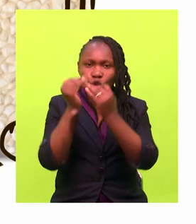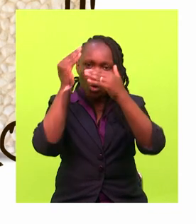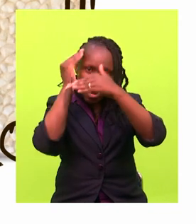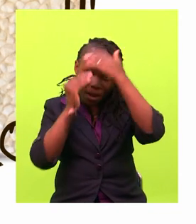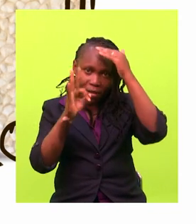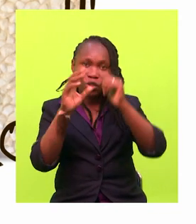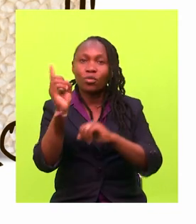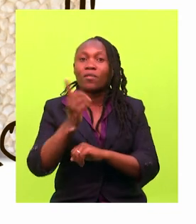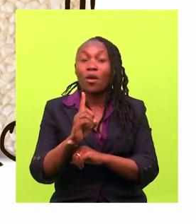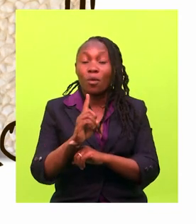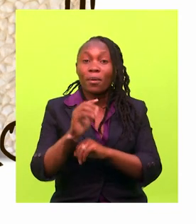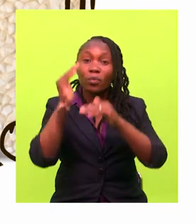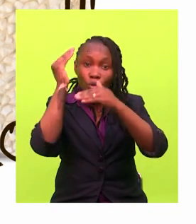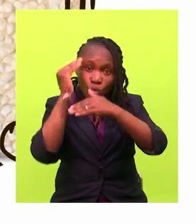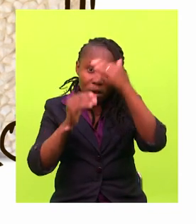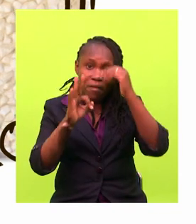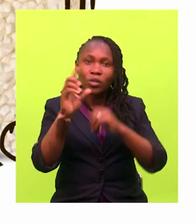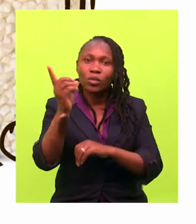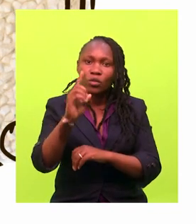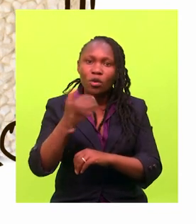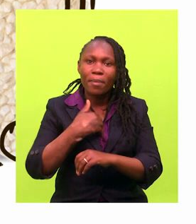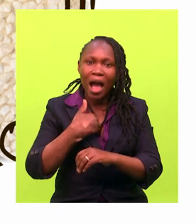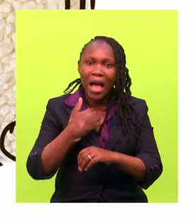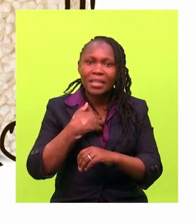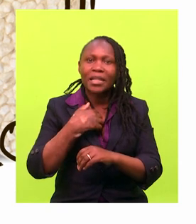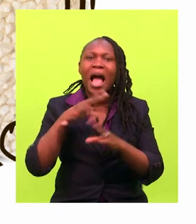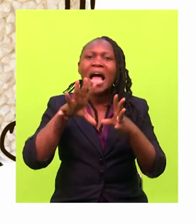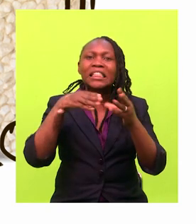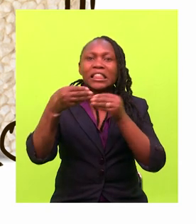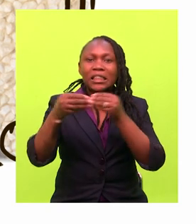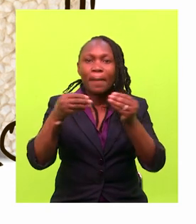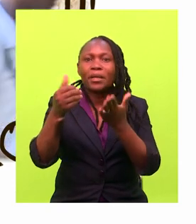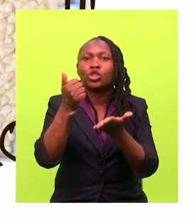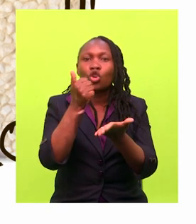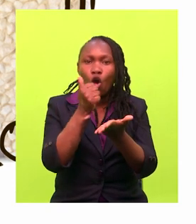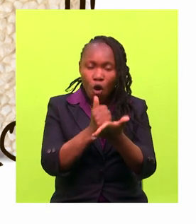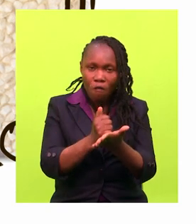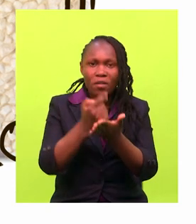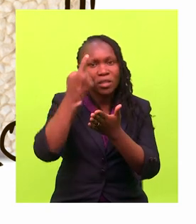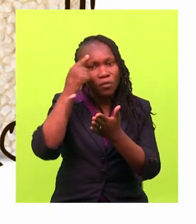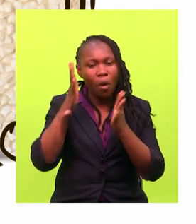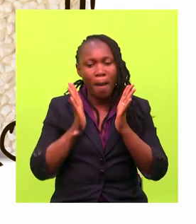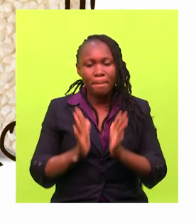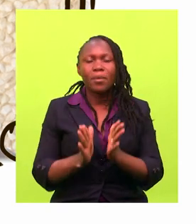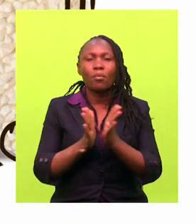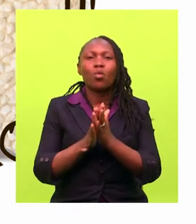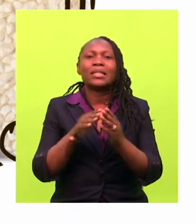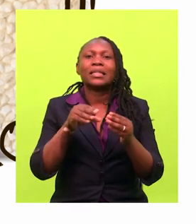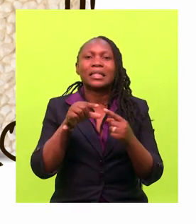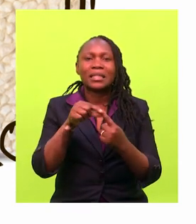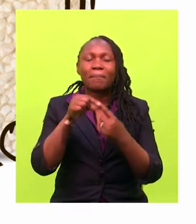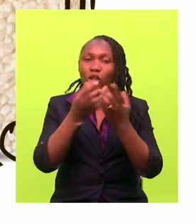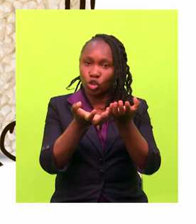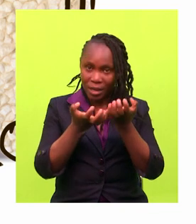University of Nairobi. The University of Nairobi has got a liaison office for the persons with